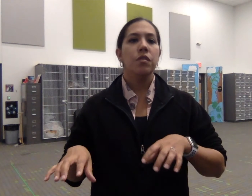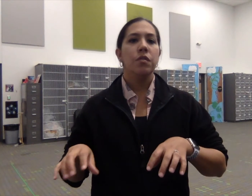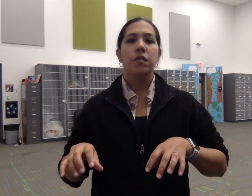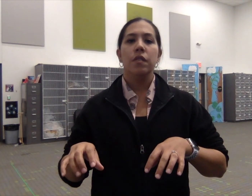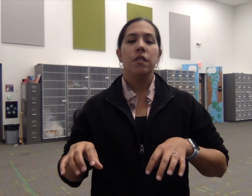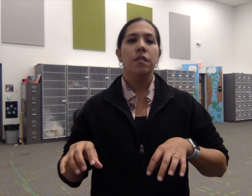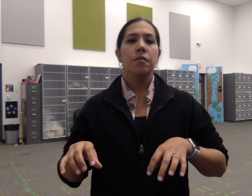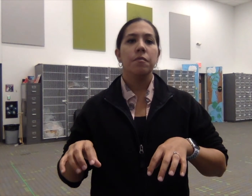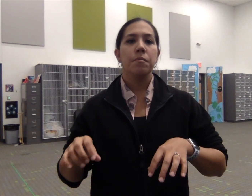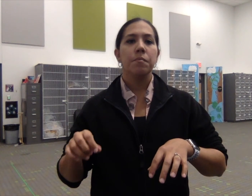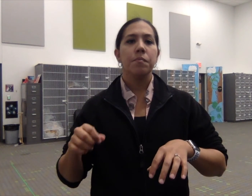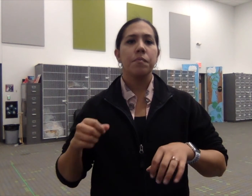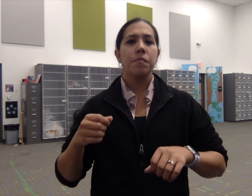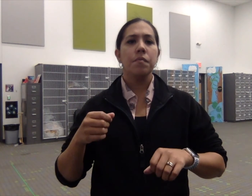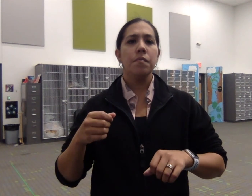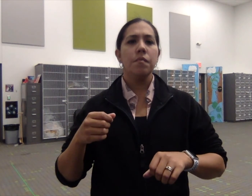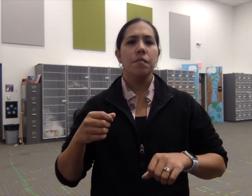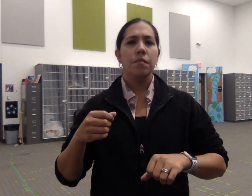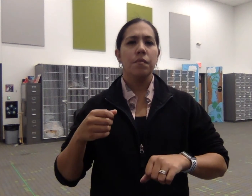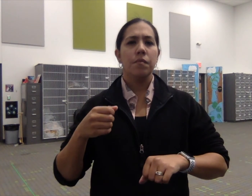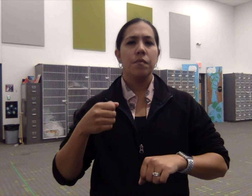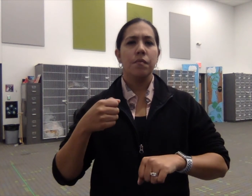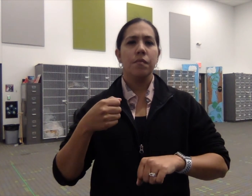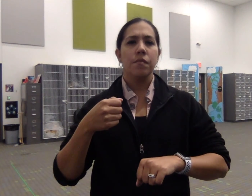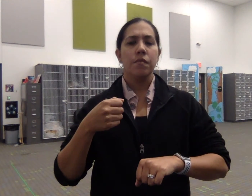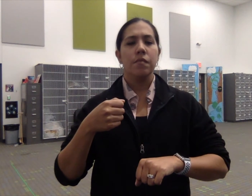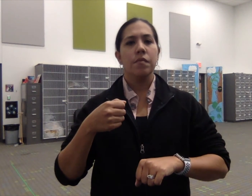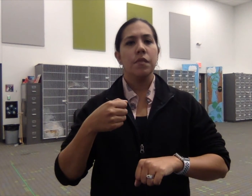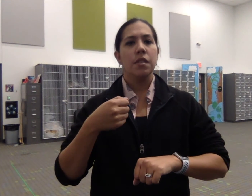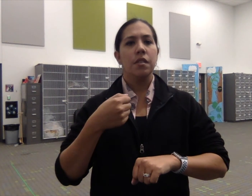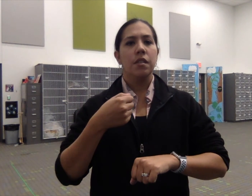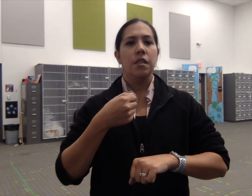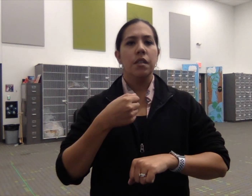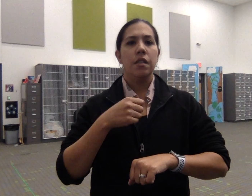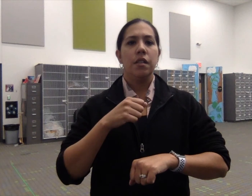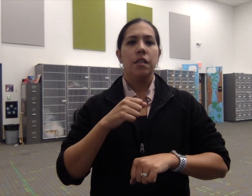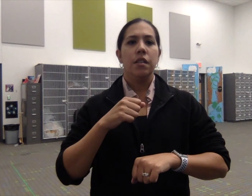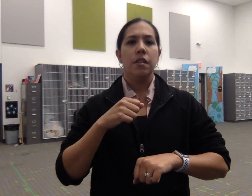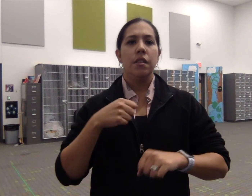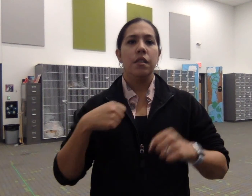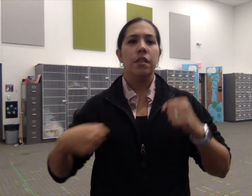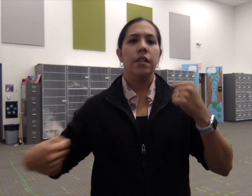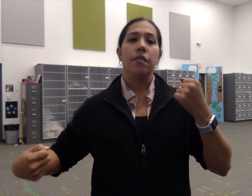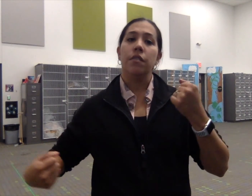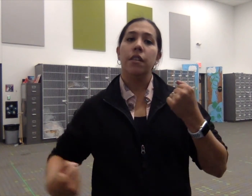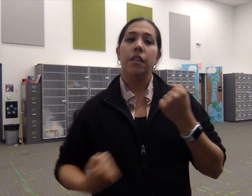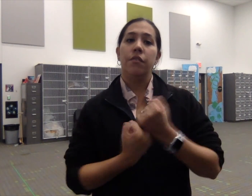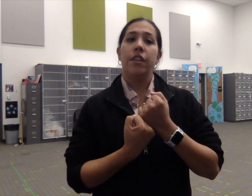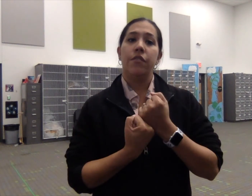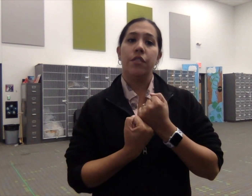any favors